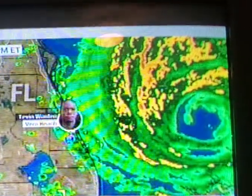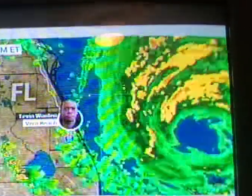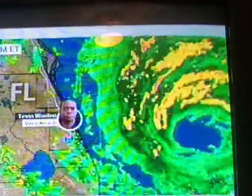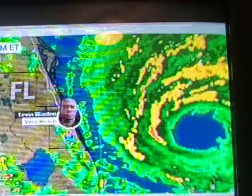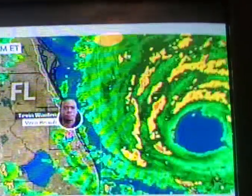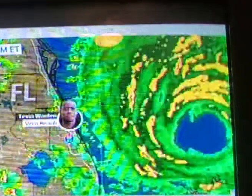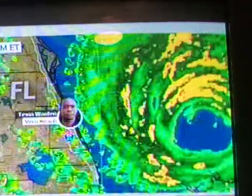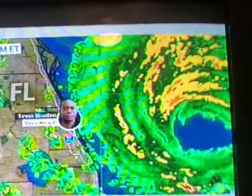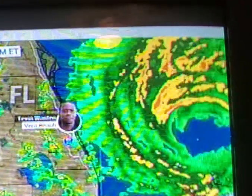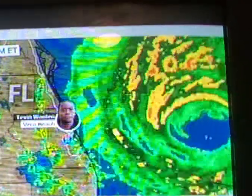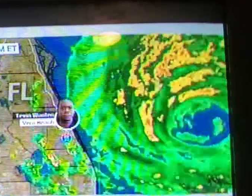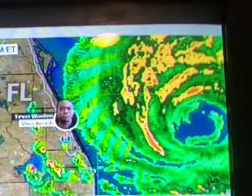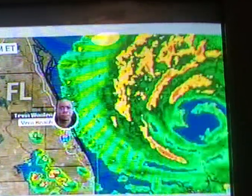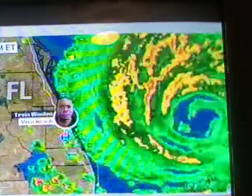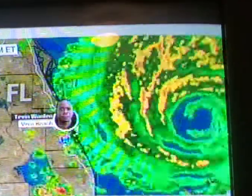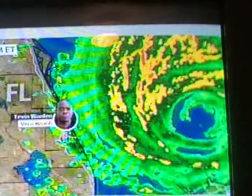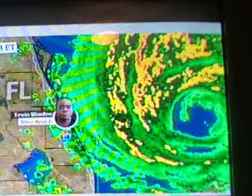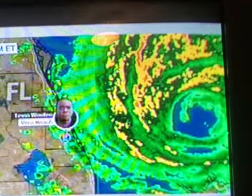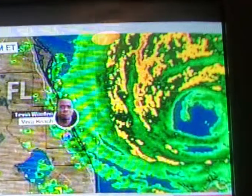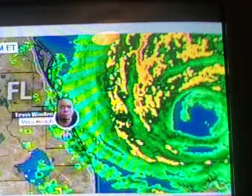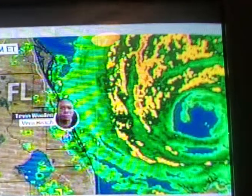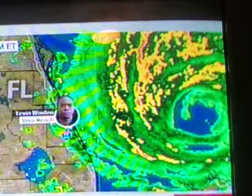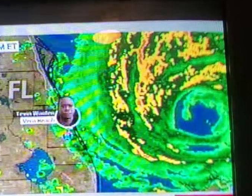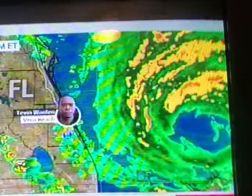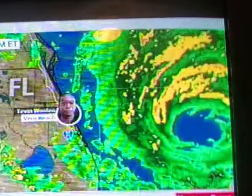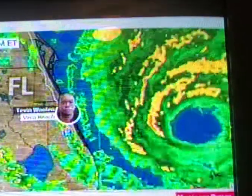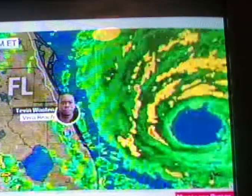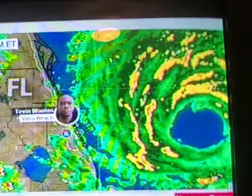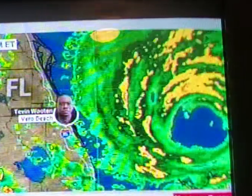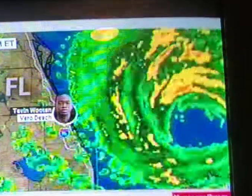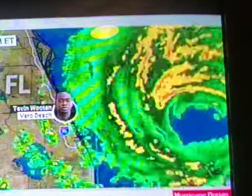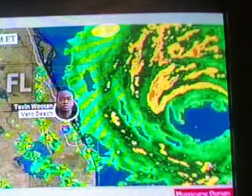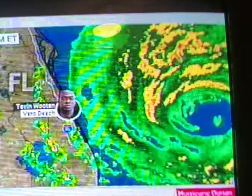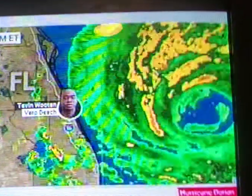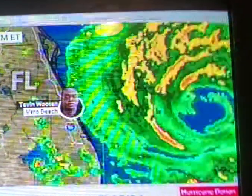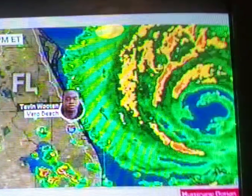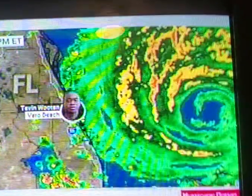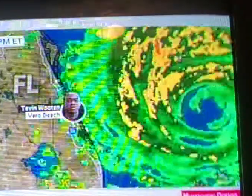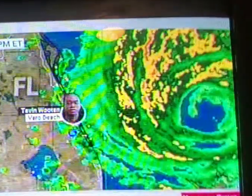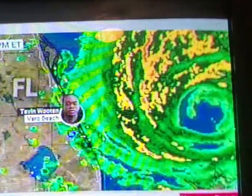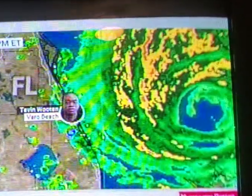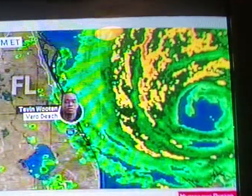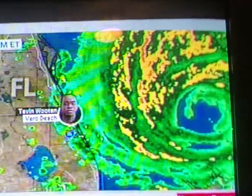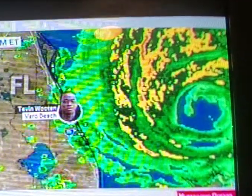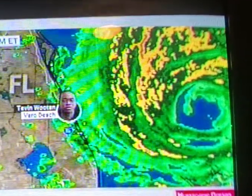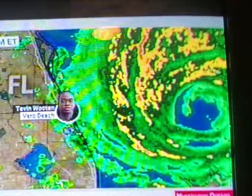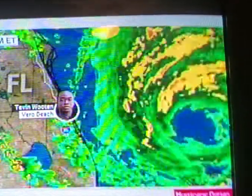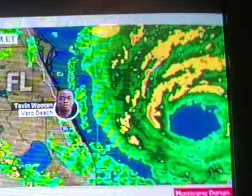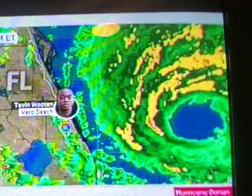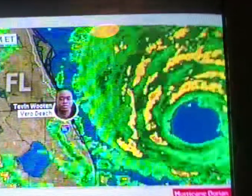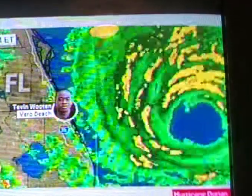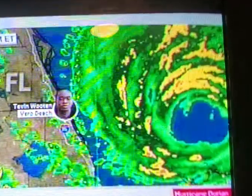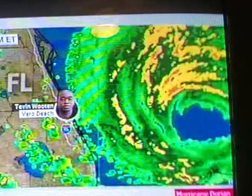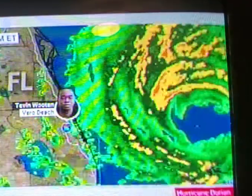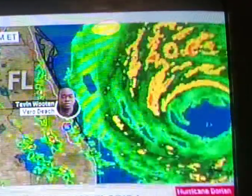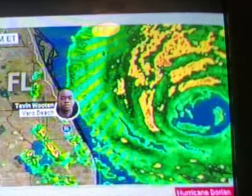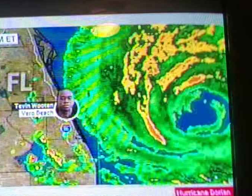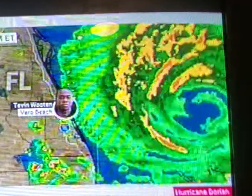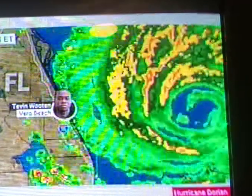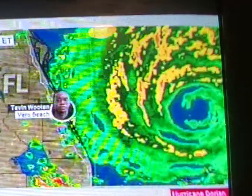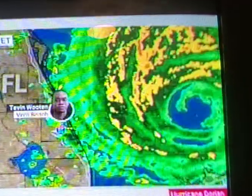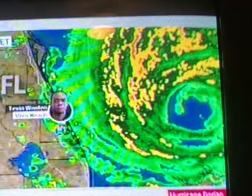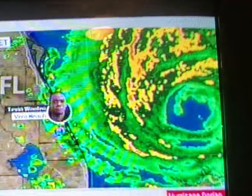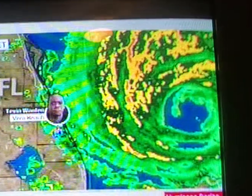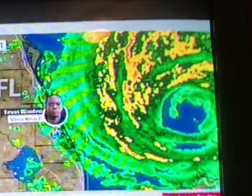the 31st and was coming back on the flight, and while I was on the flight, God spoke